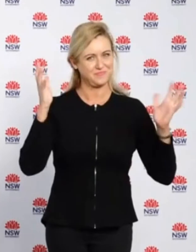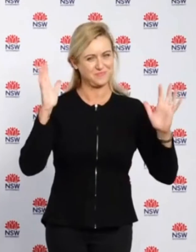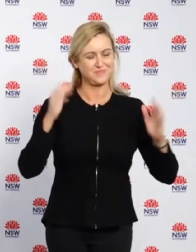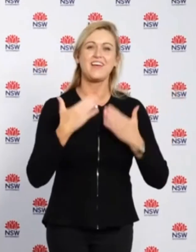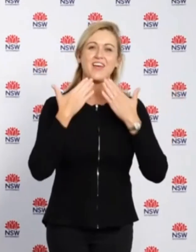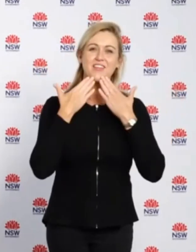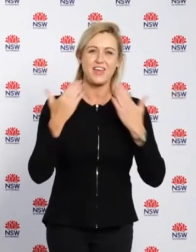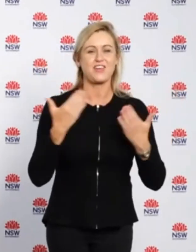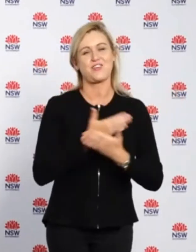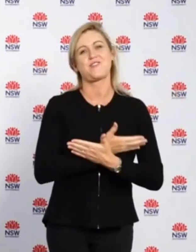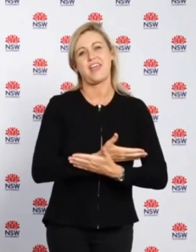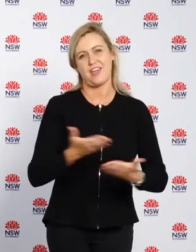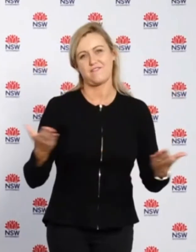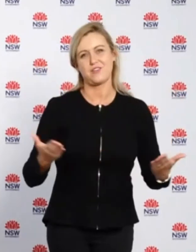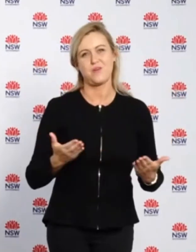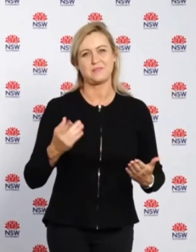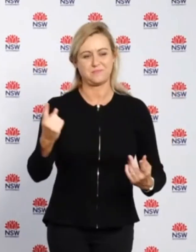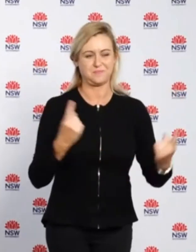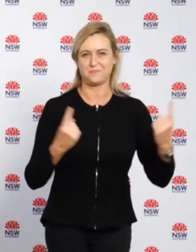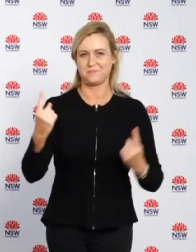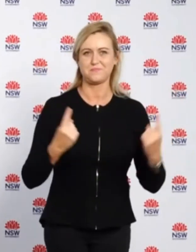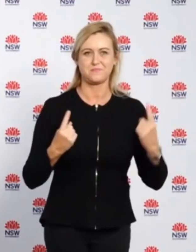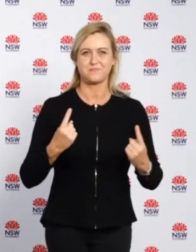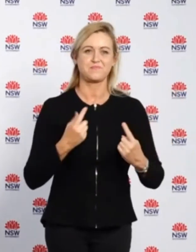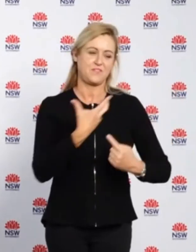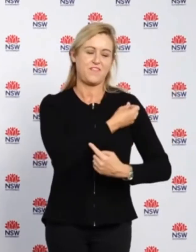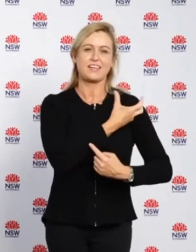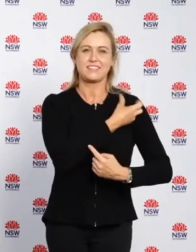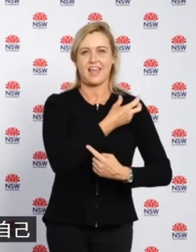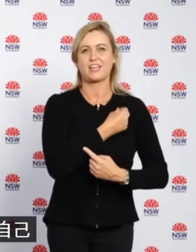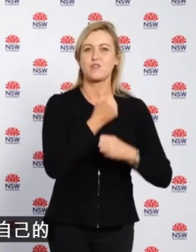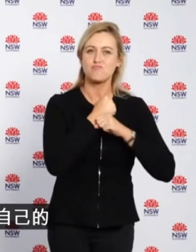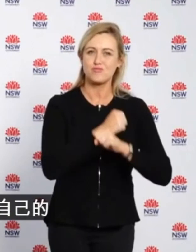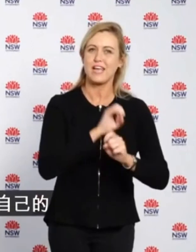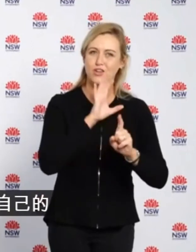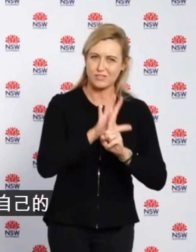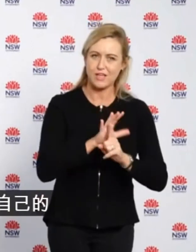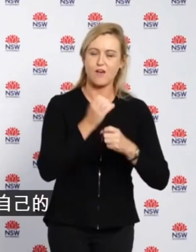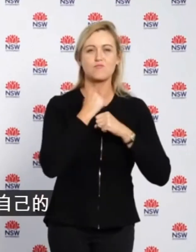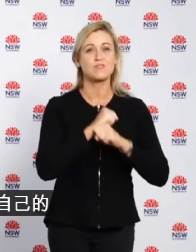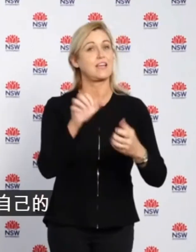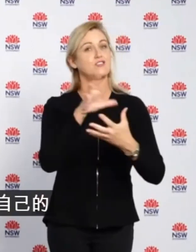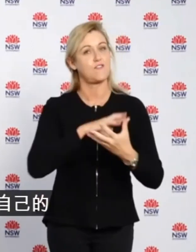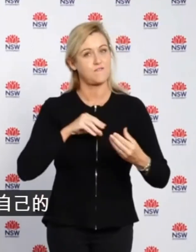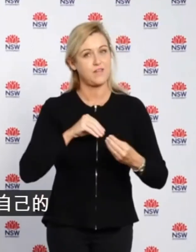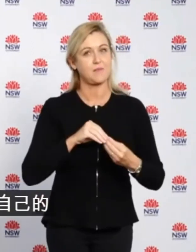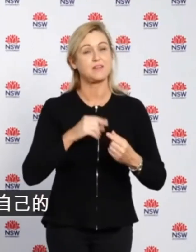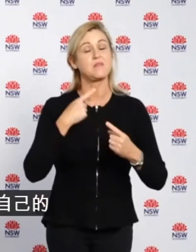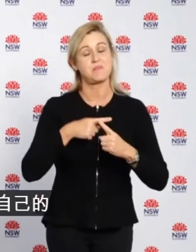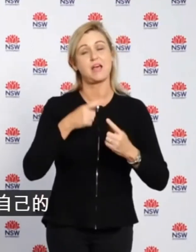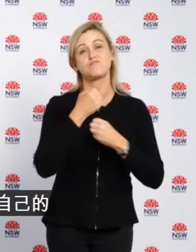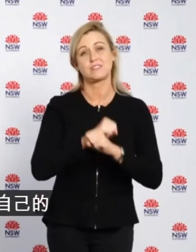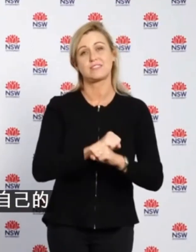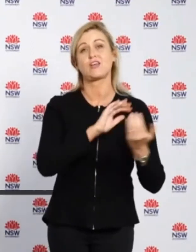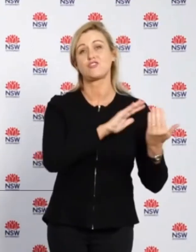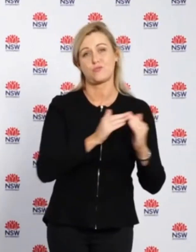a big thank you to everybody who's come forward to protect themselves, protect their families and protect their communities.